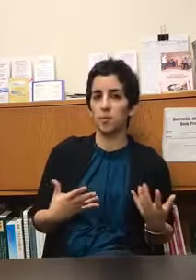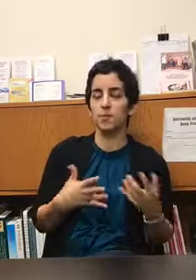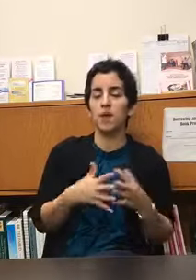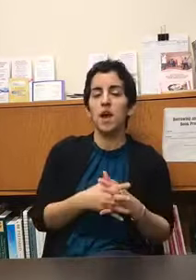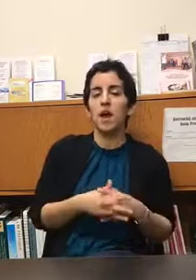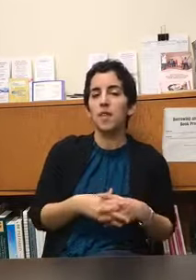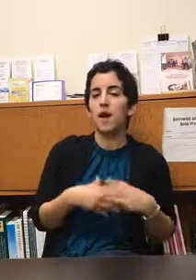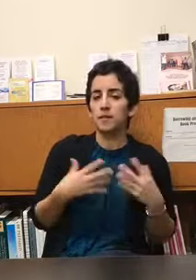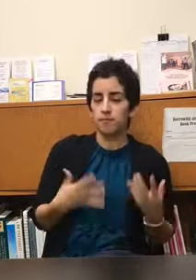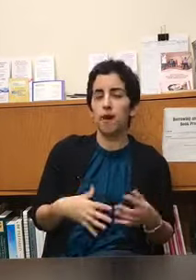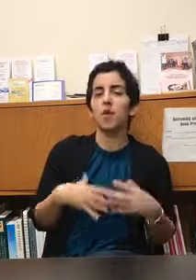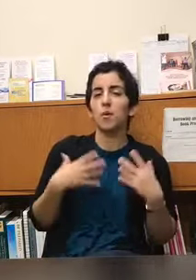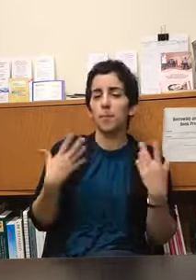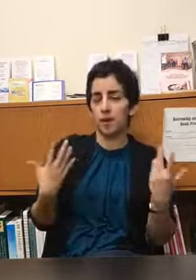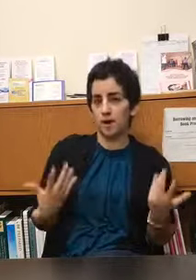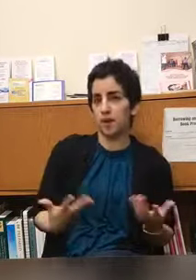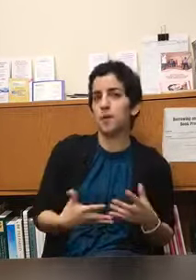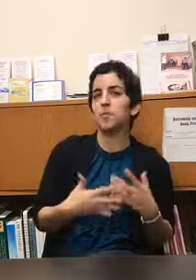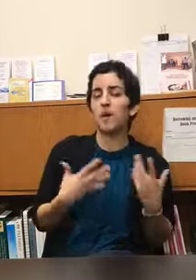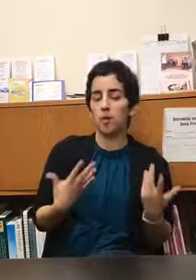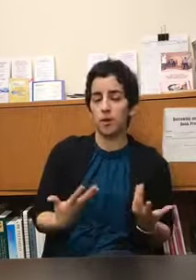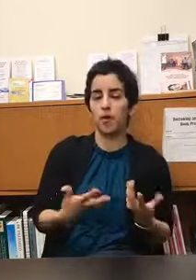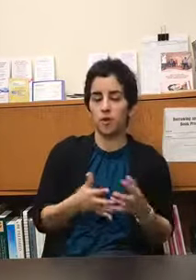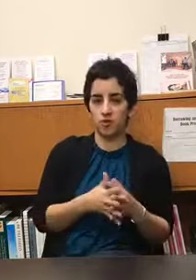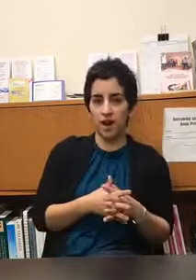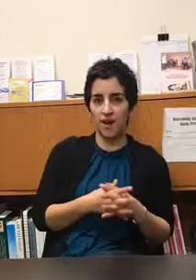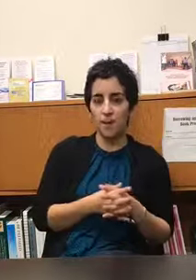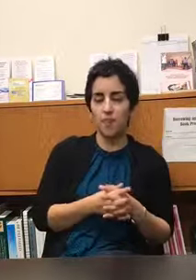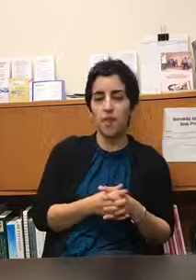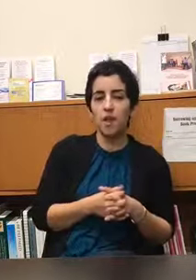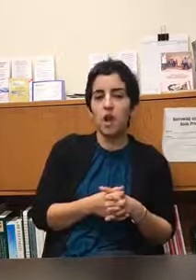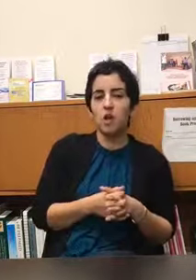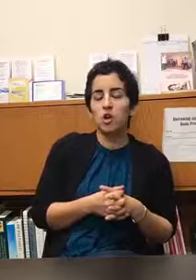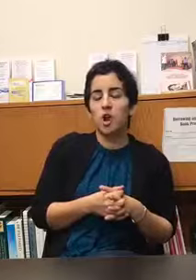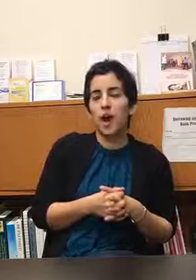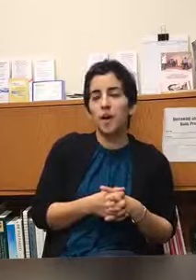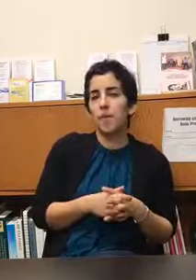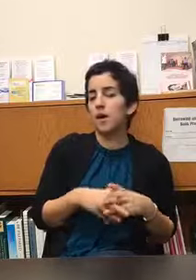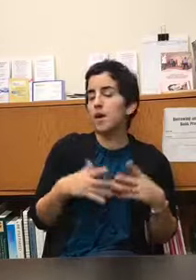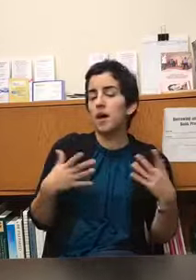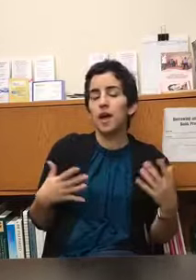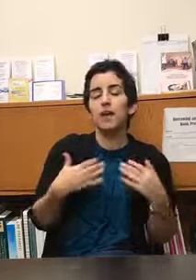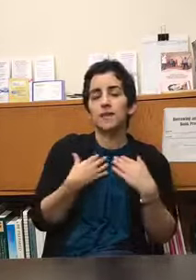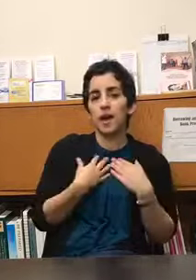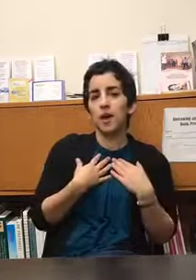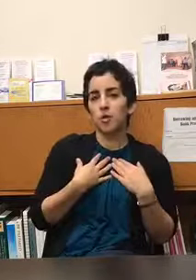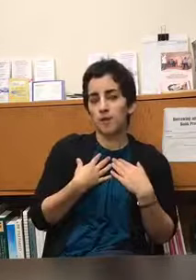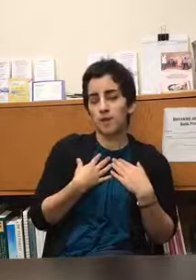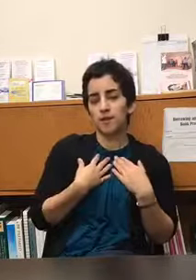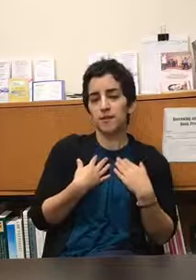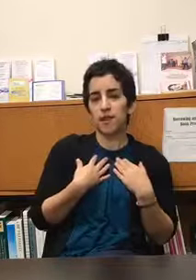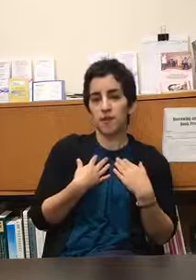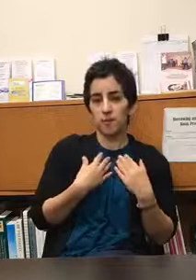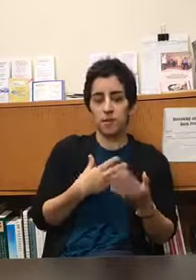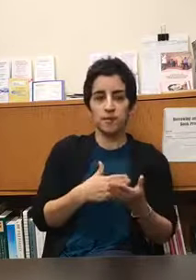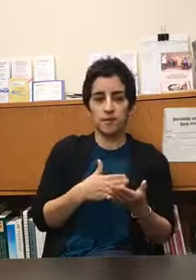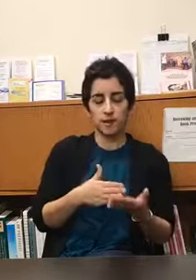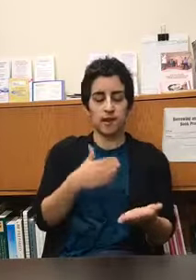that develop and keep developing over time it's I always say that it's not for me to dictate